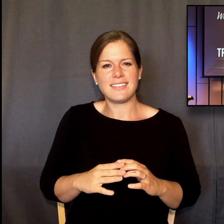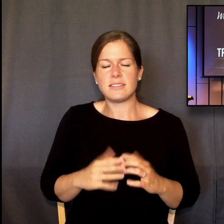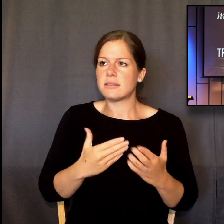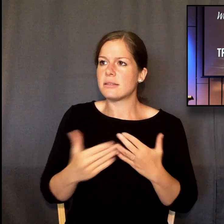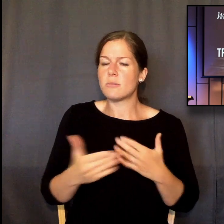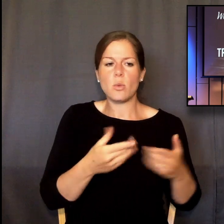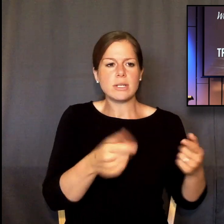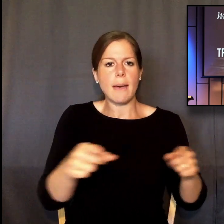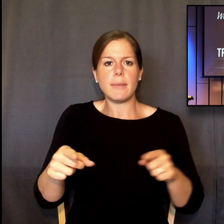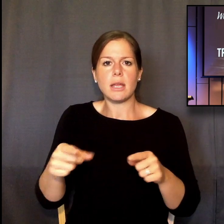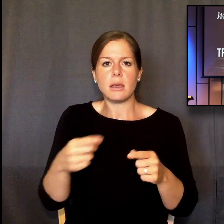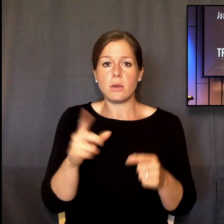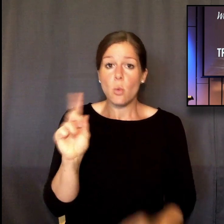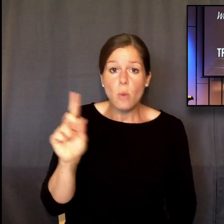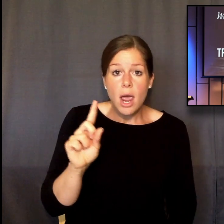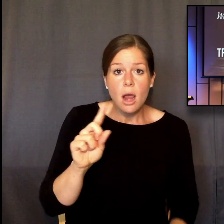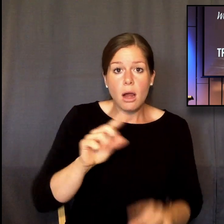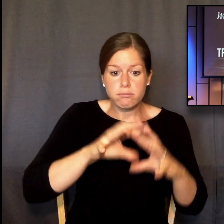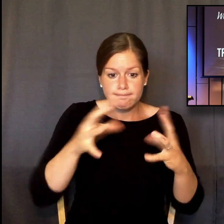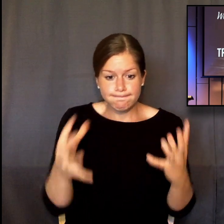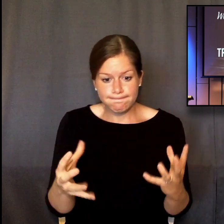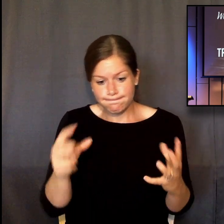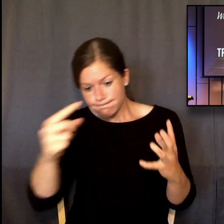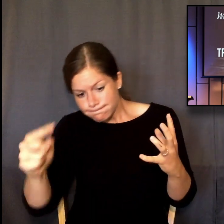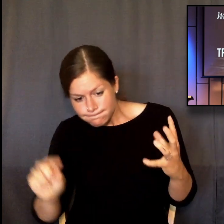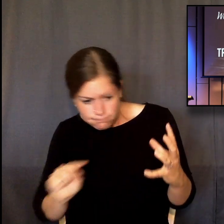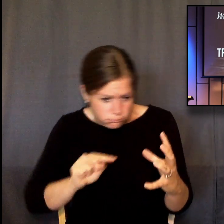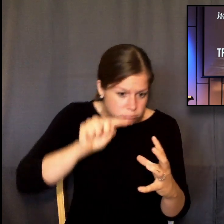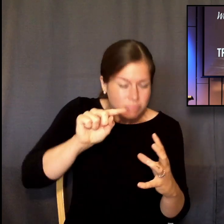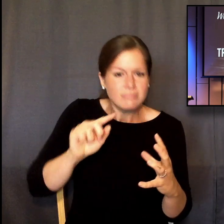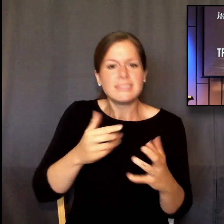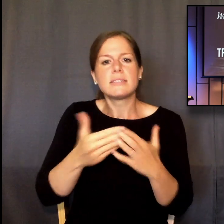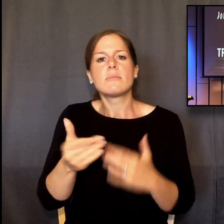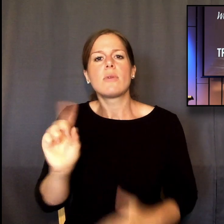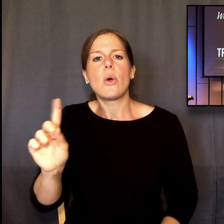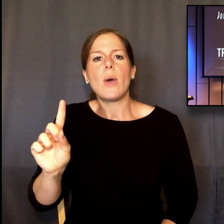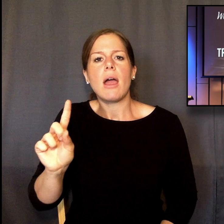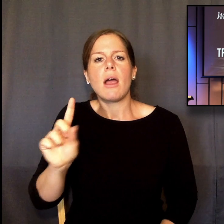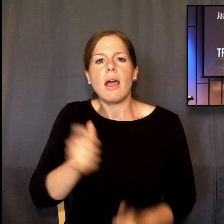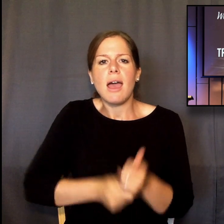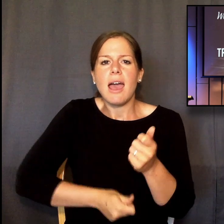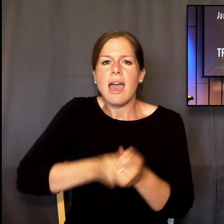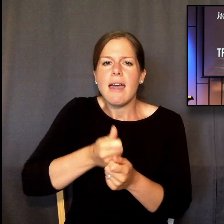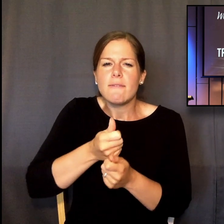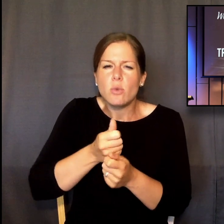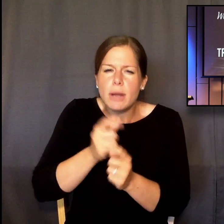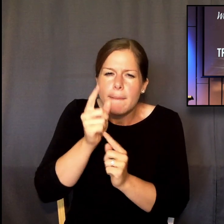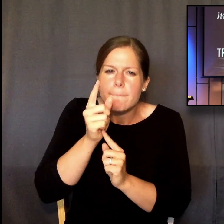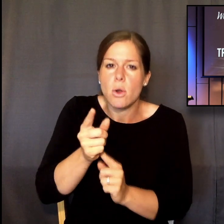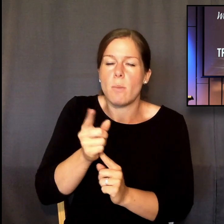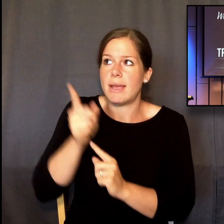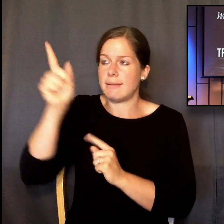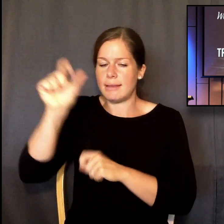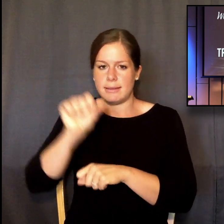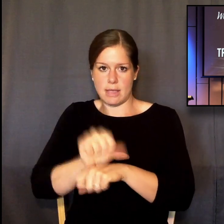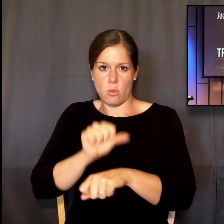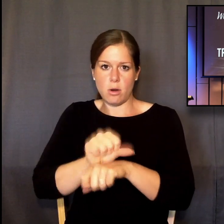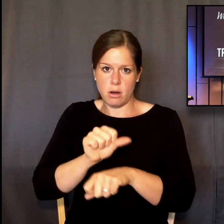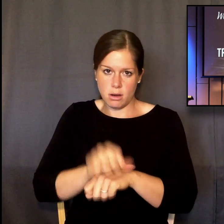in specific places in our planet, all the way down to every moment of our lives, God is at work,